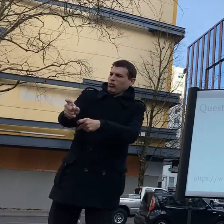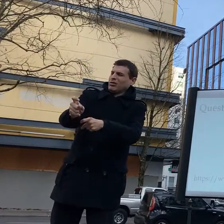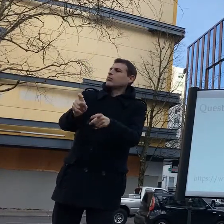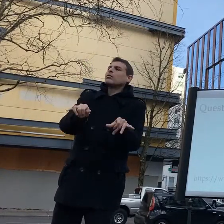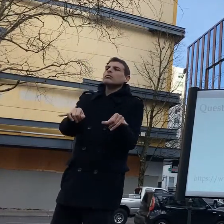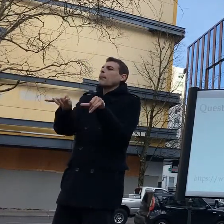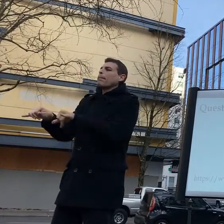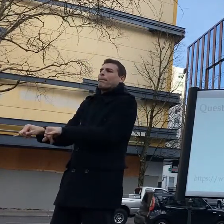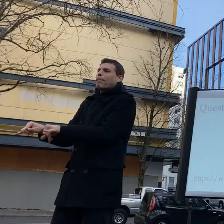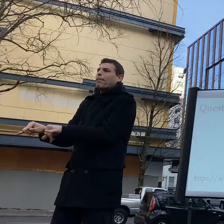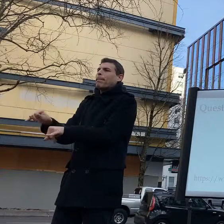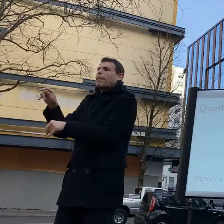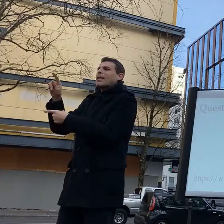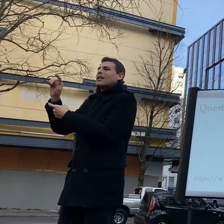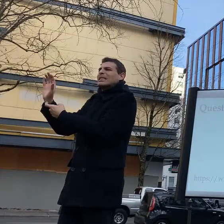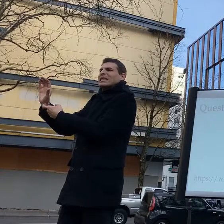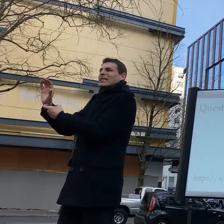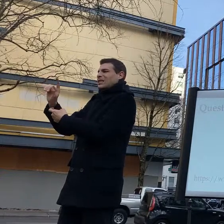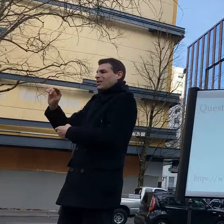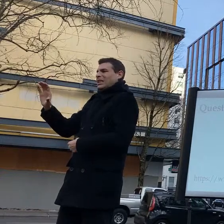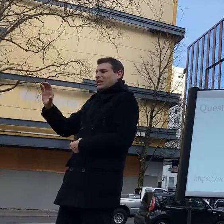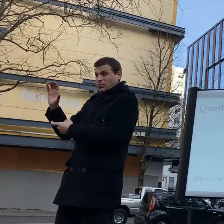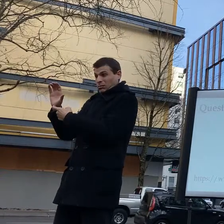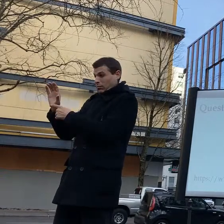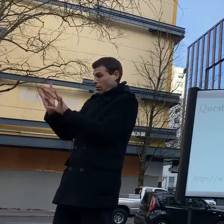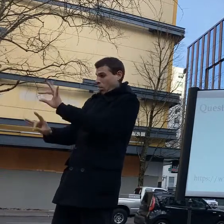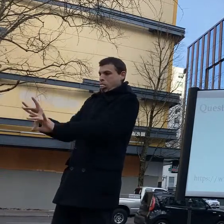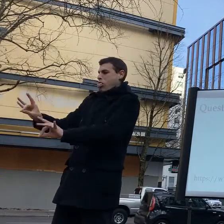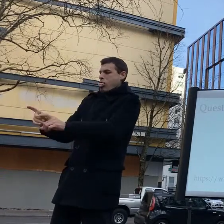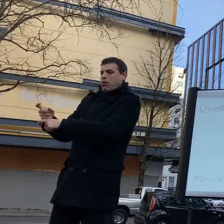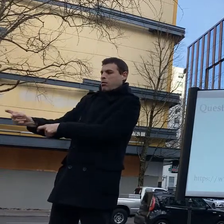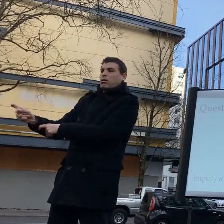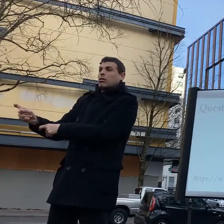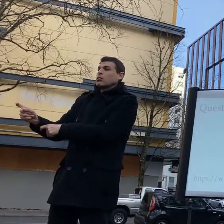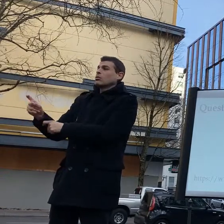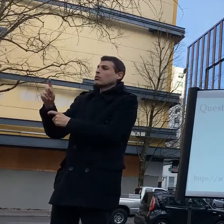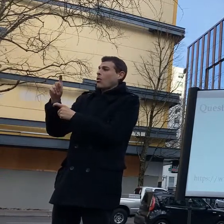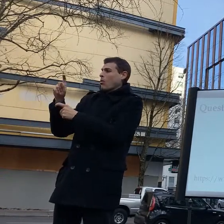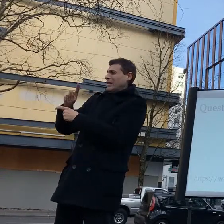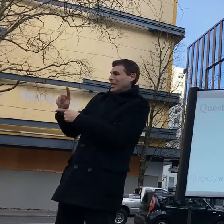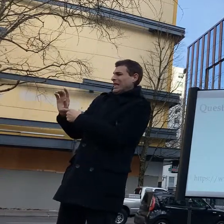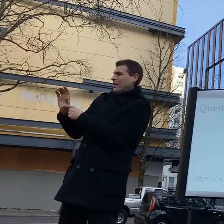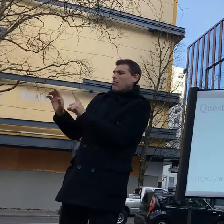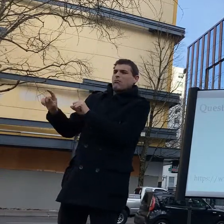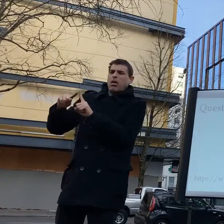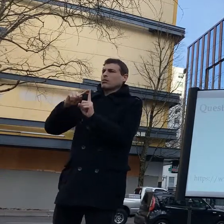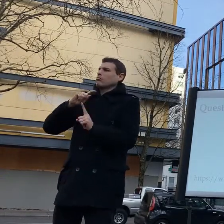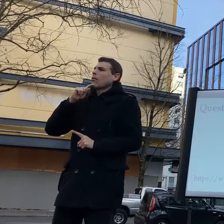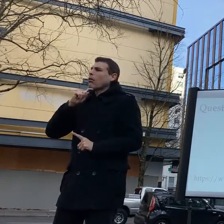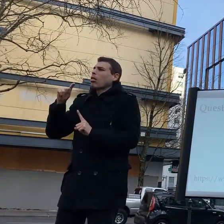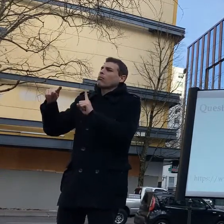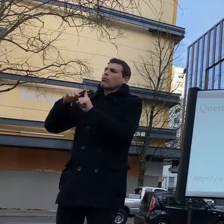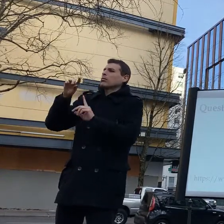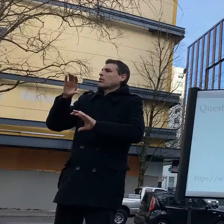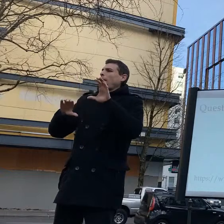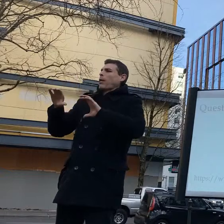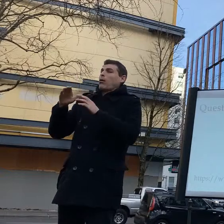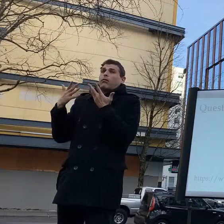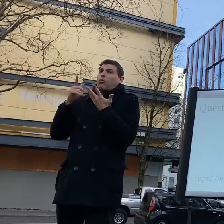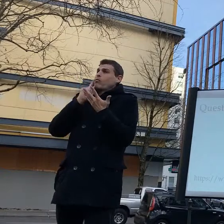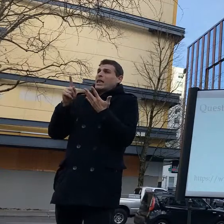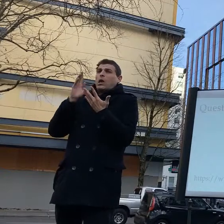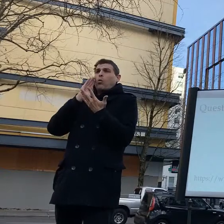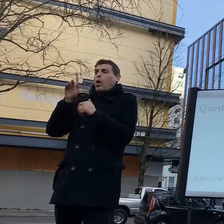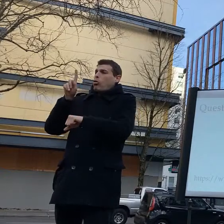report and all that um it's by el adresi in 2014 uh they did basically a meta-analysis of all of the um